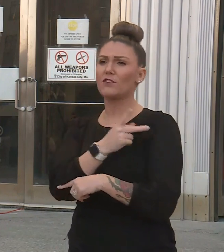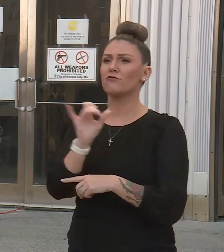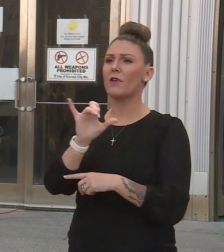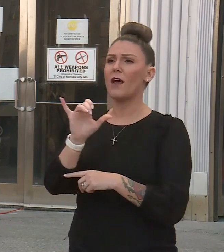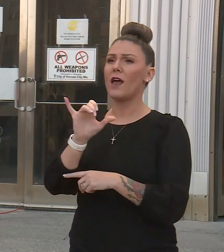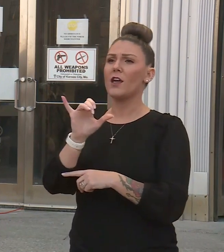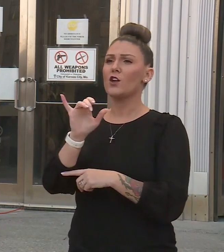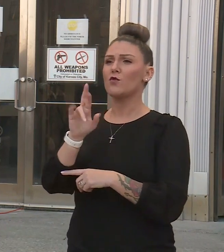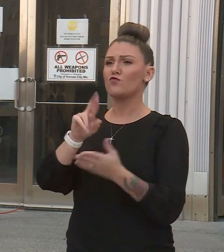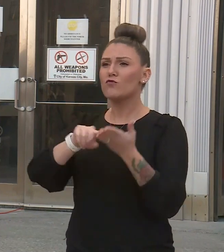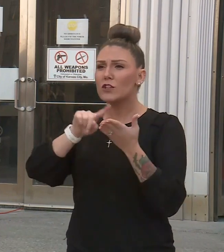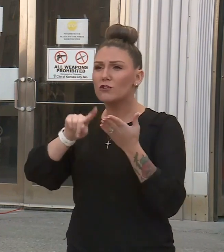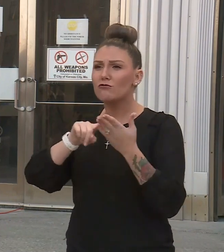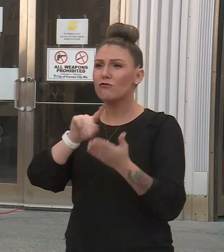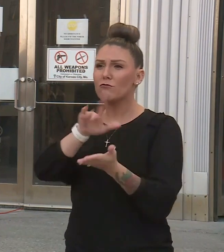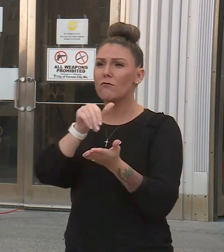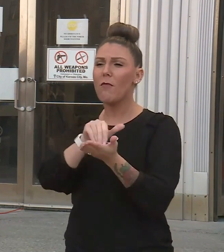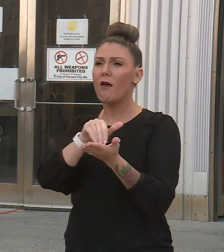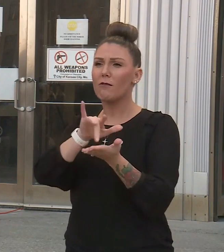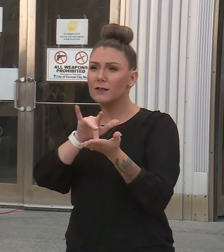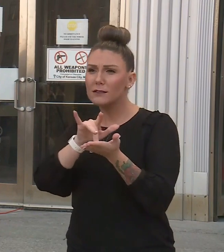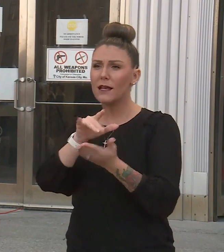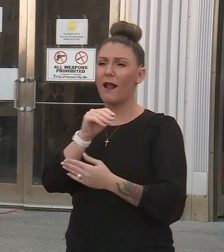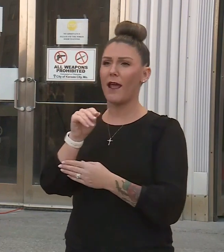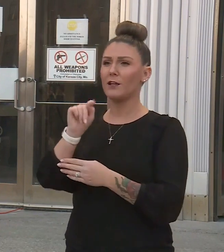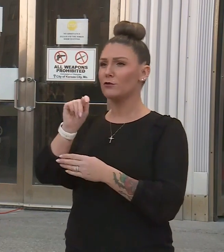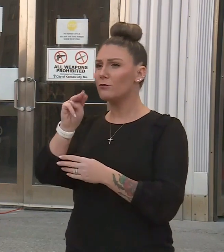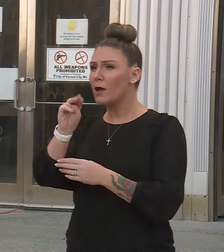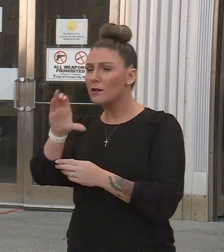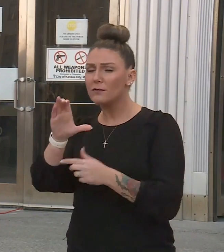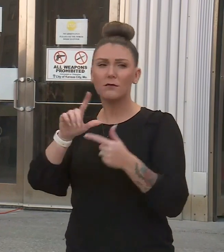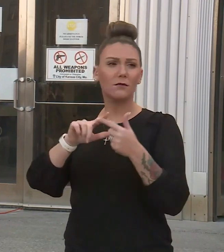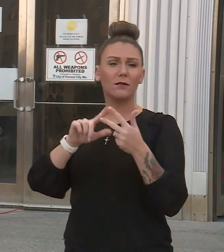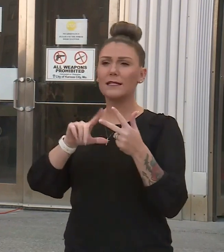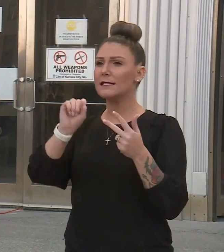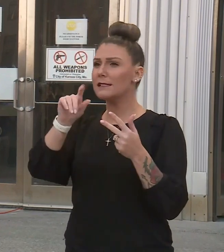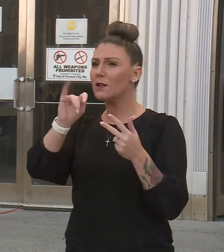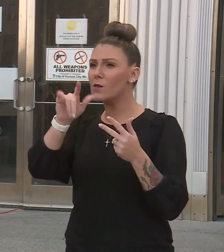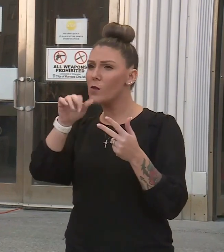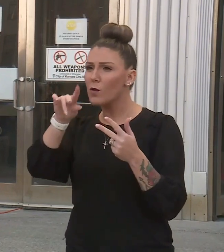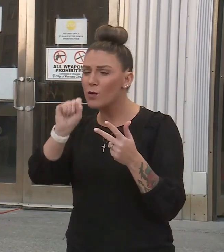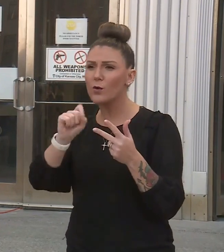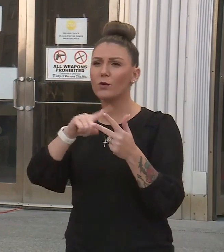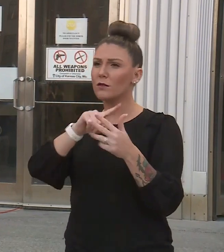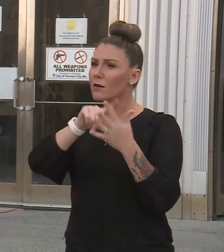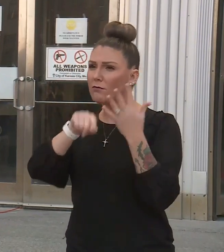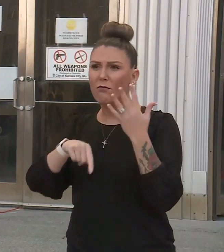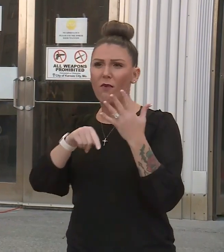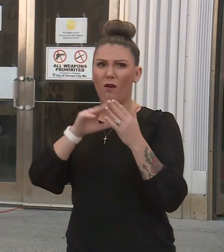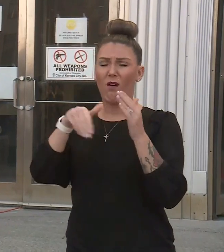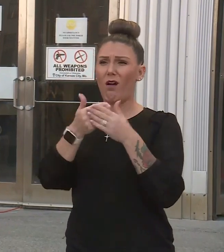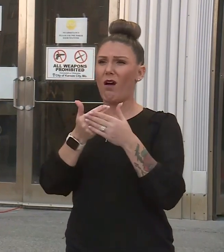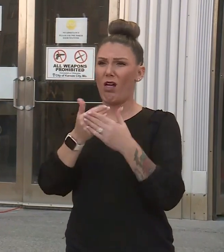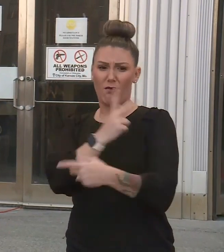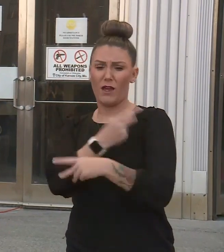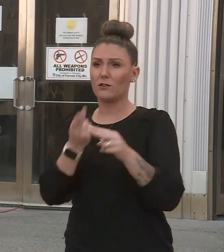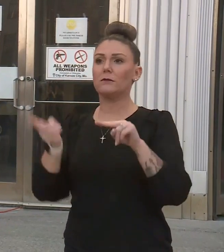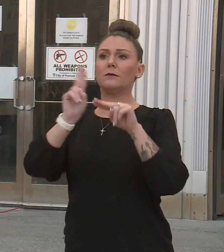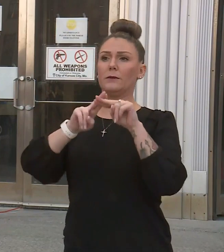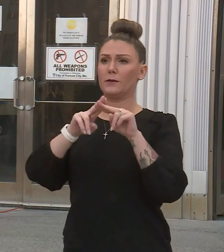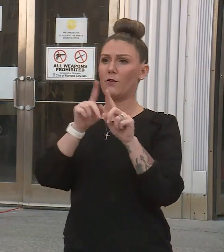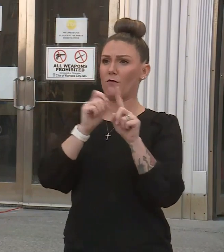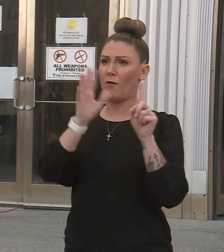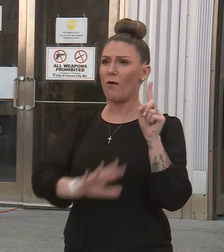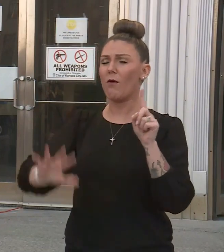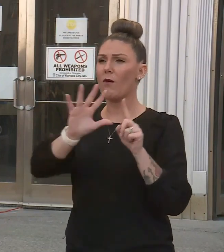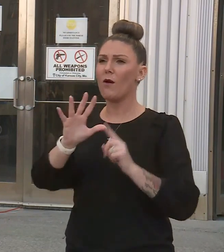Research Medical Center in Kansas City, Truman Medical Center, St. Luke's, et cetera, that are dealing with an influx of patients from throughout the region.